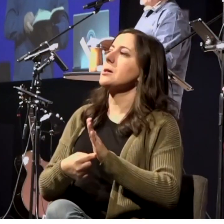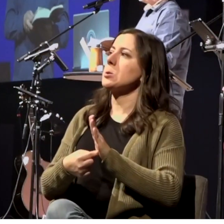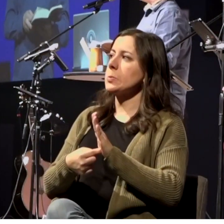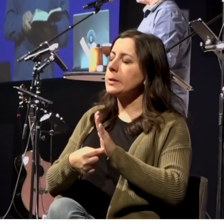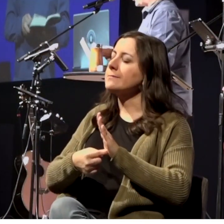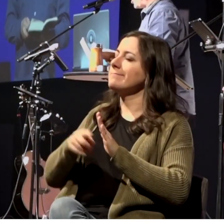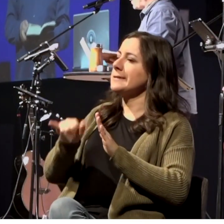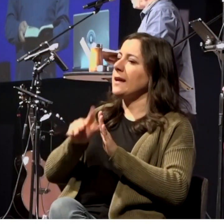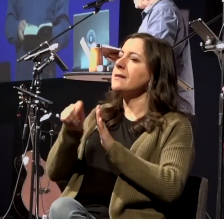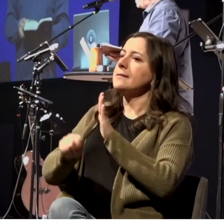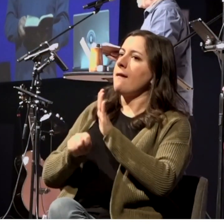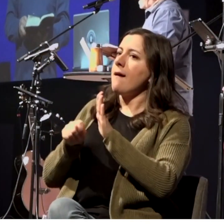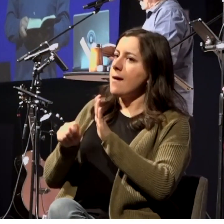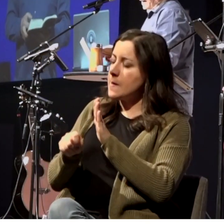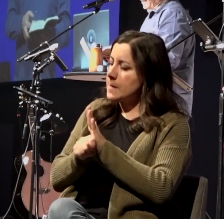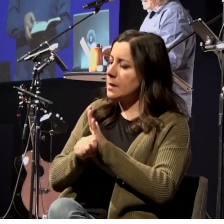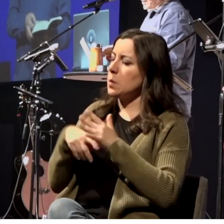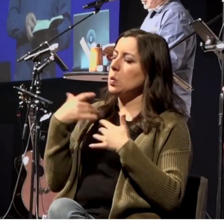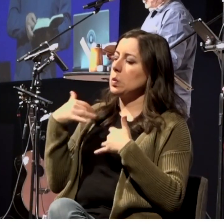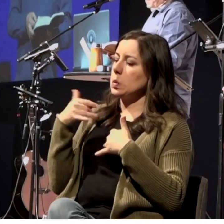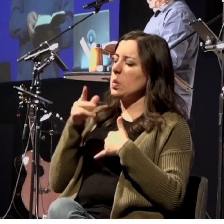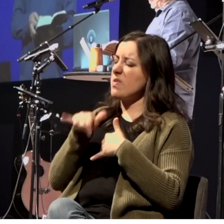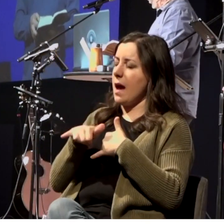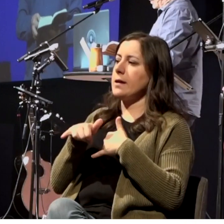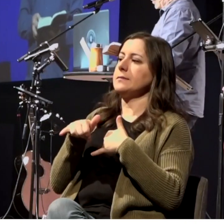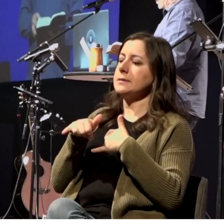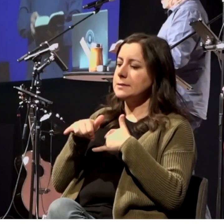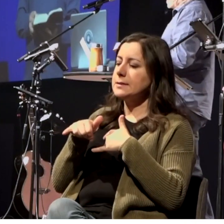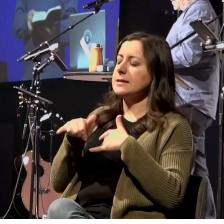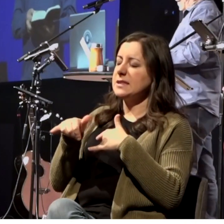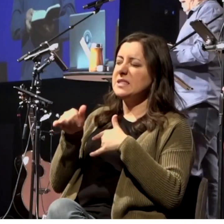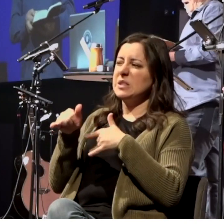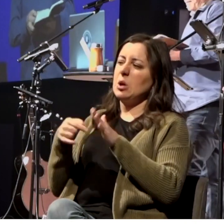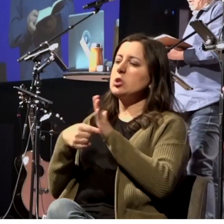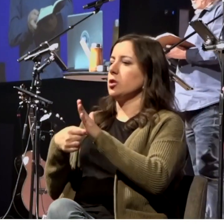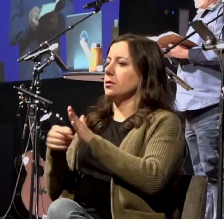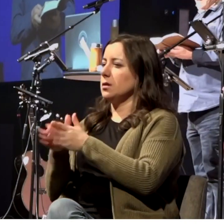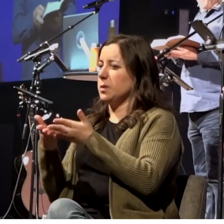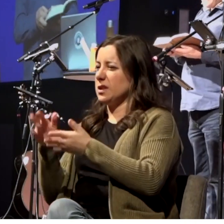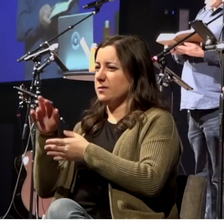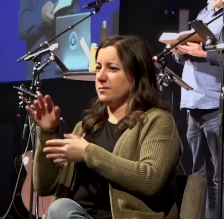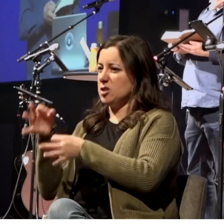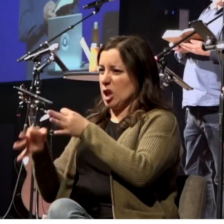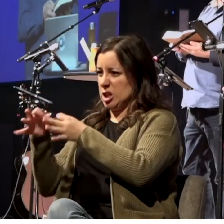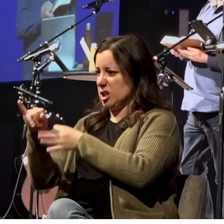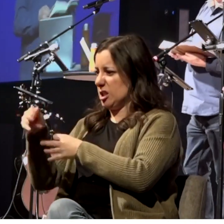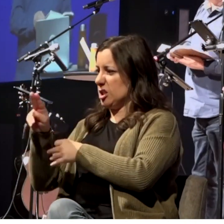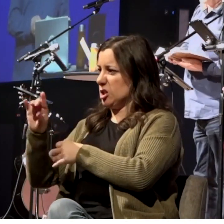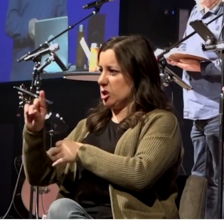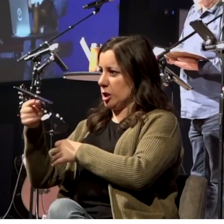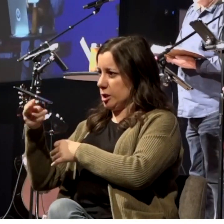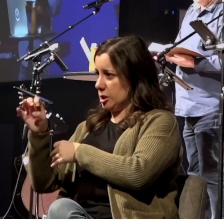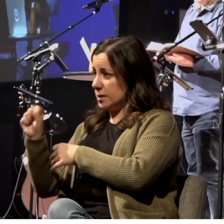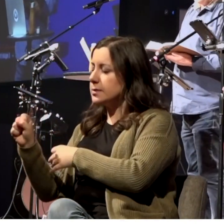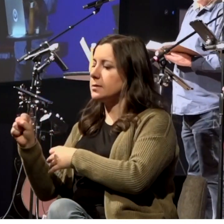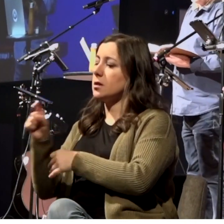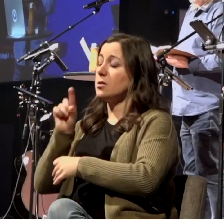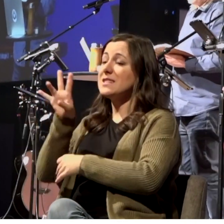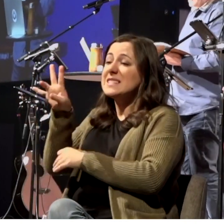were. Remember, I'll give you this descriptor of the book of Judges. There are seven distinct cycles in the book of